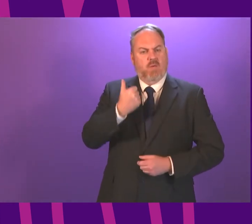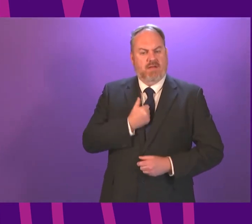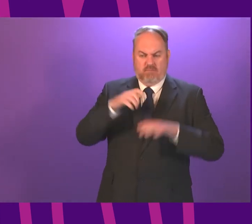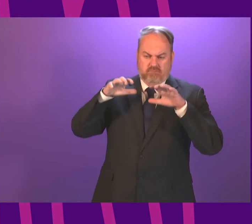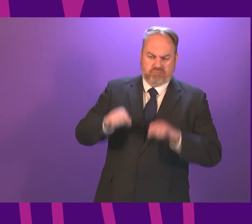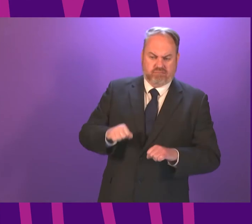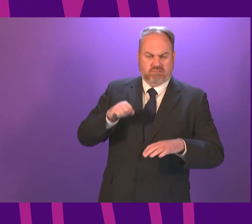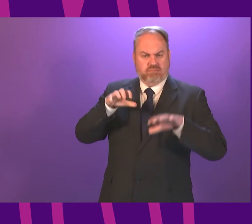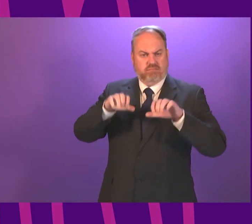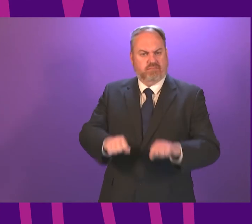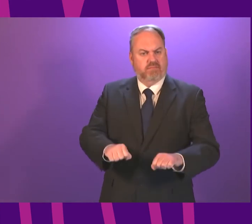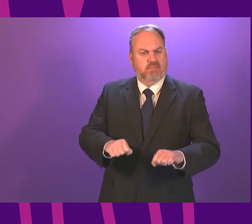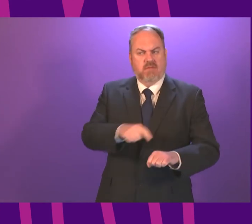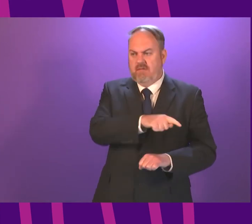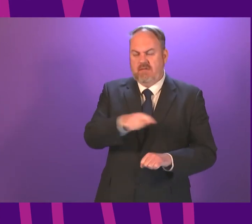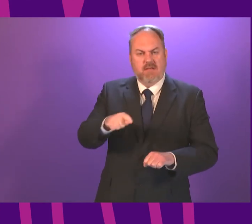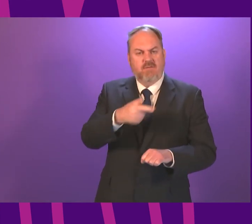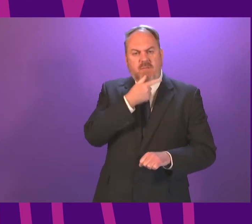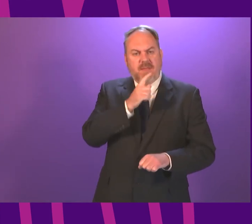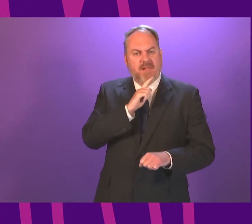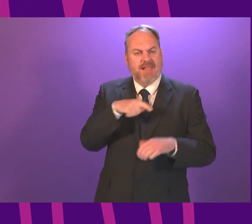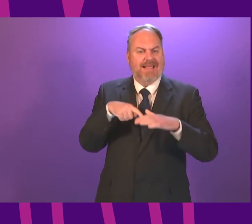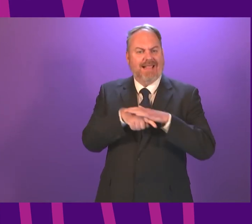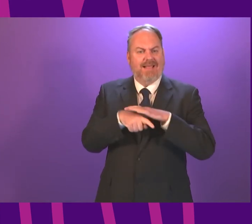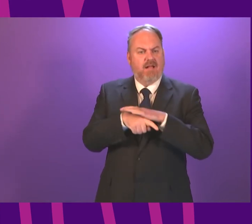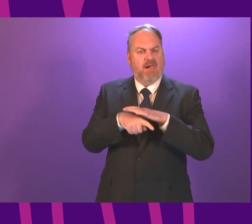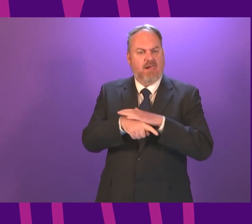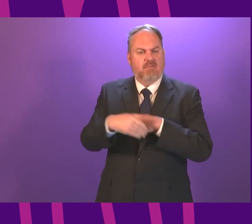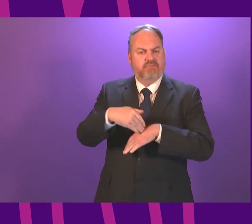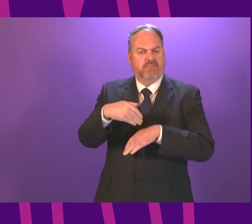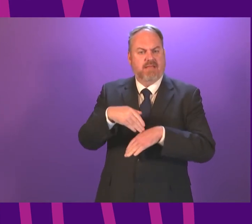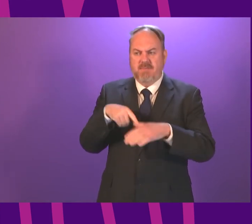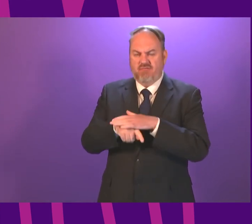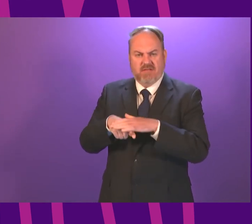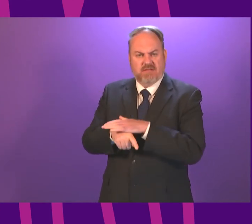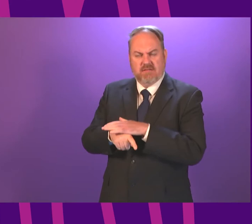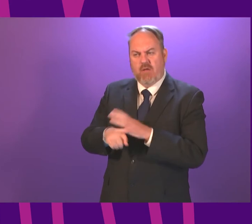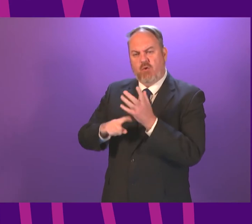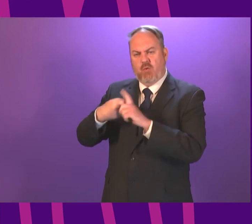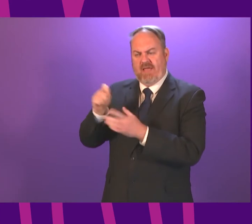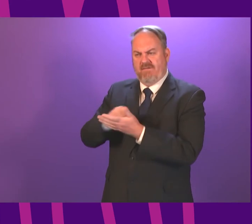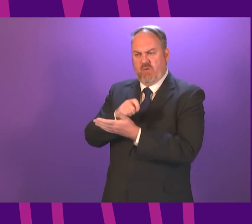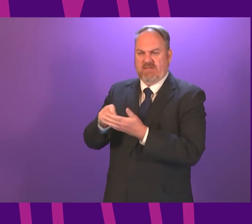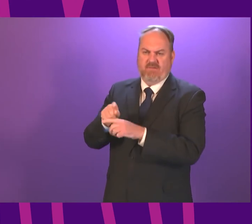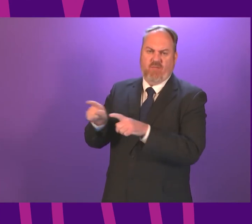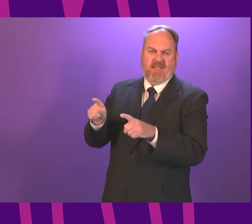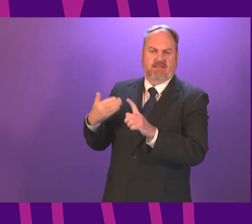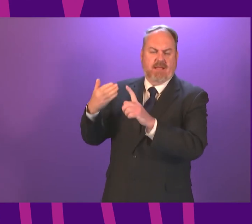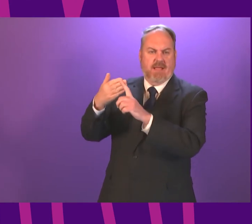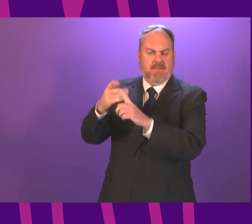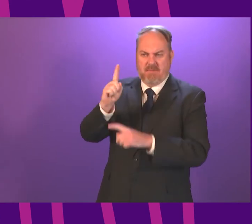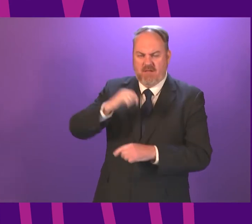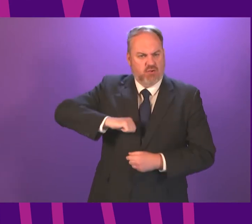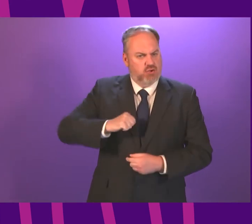what the British public voted for. I expect the First Minister will agree that Scotland did not vote for this. The Conservatives were